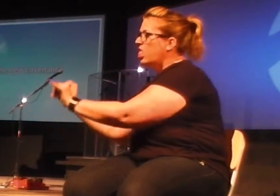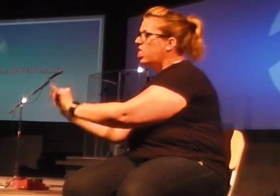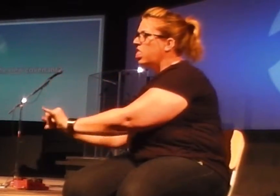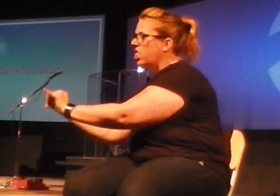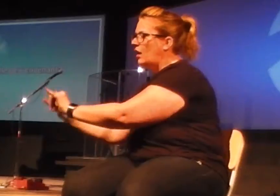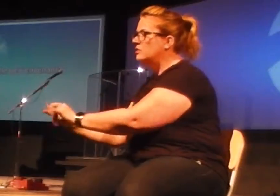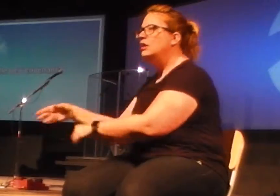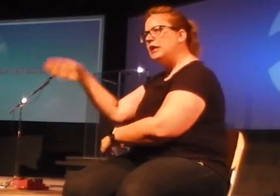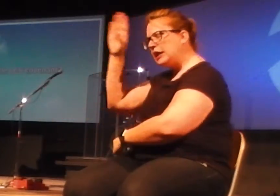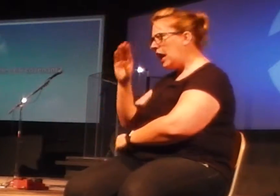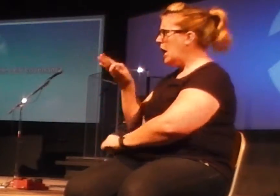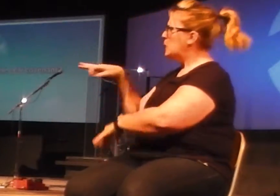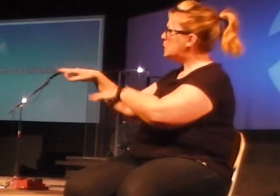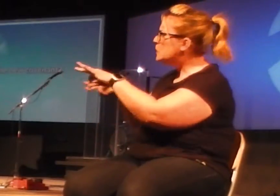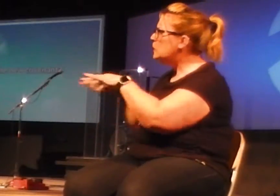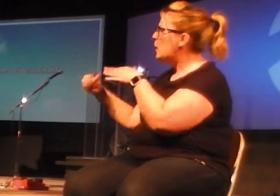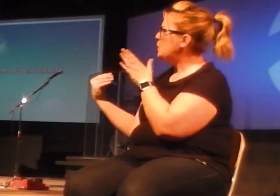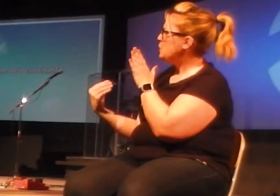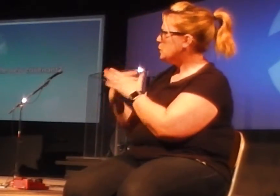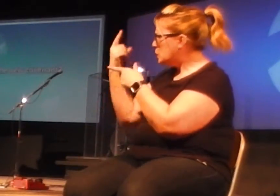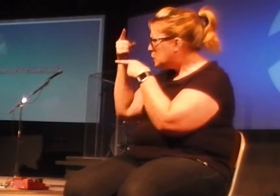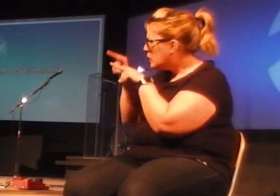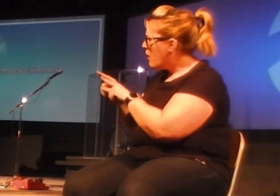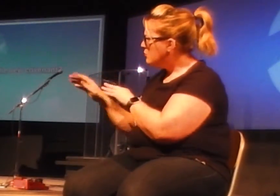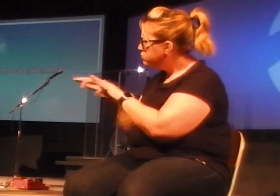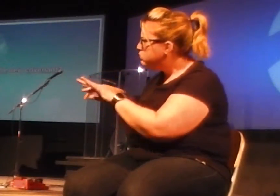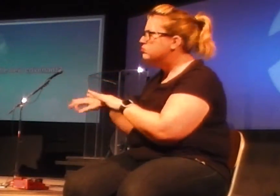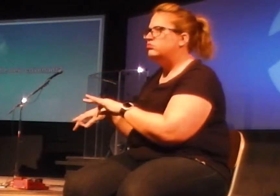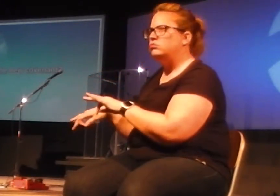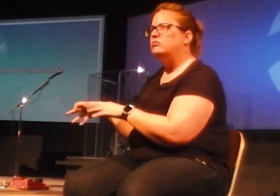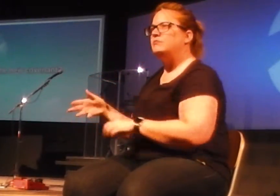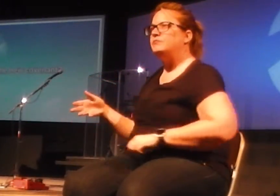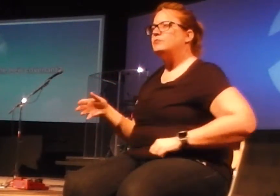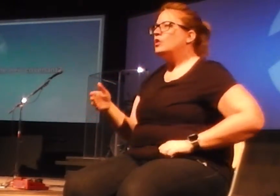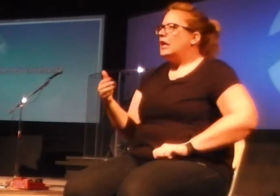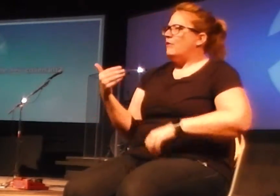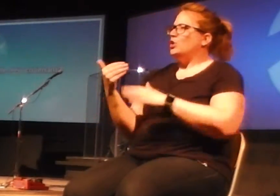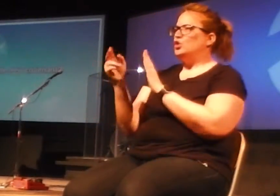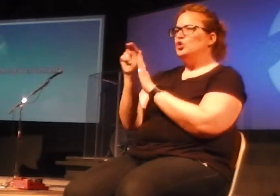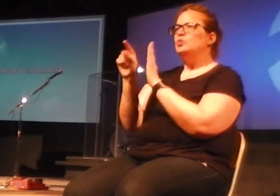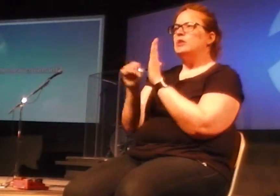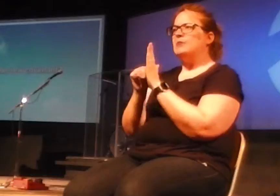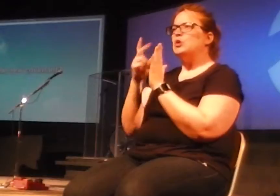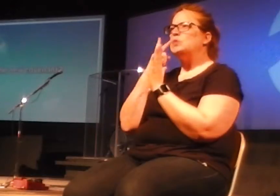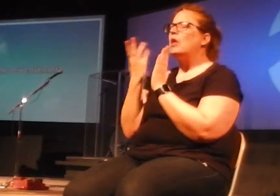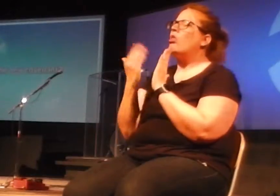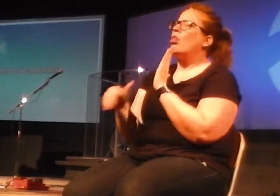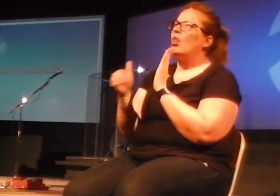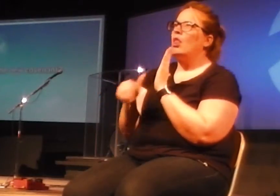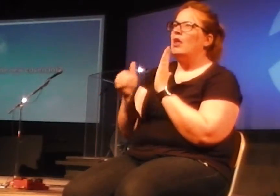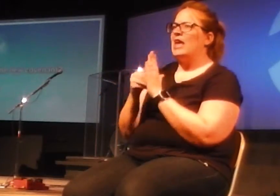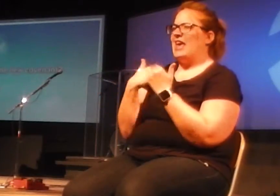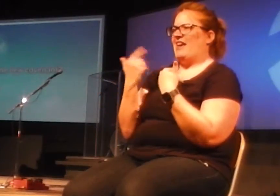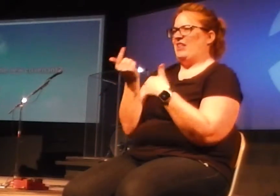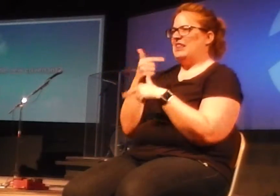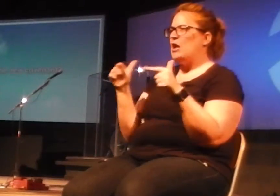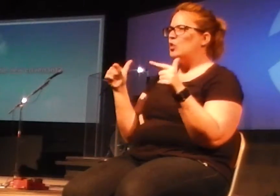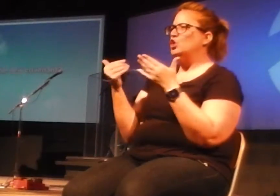God's talking about this new covenant. If you go into the New Testament, you see over and over again in the New Testament, this language of new covenant, old